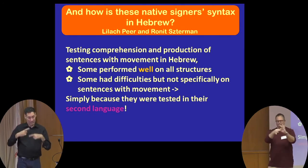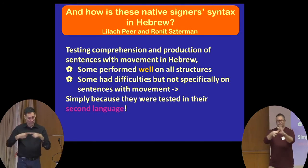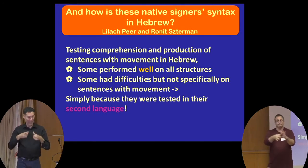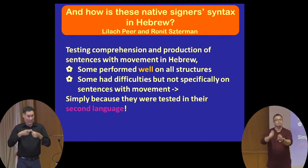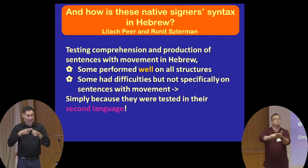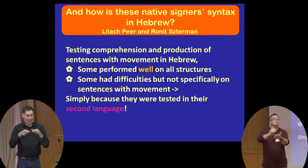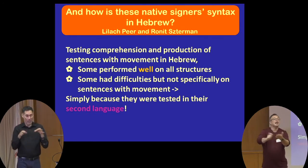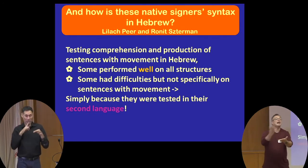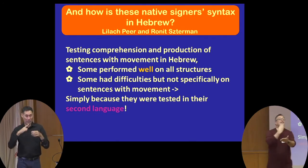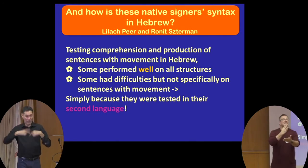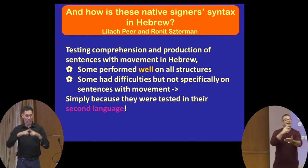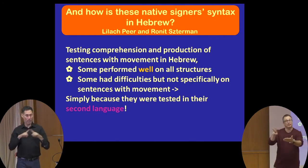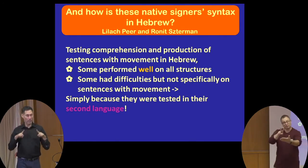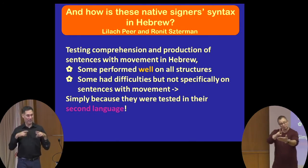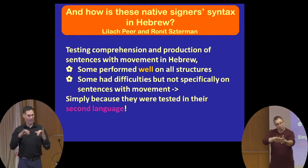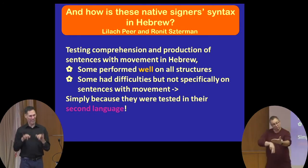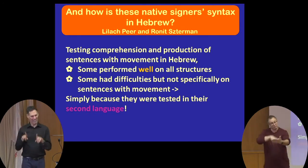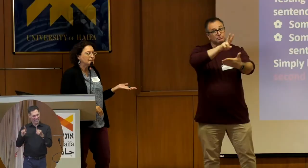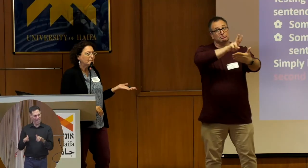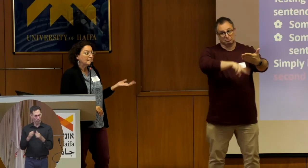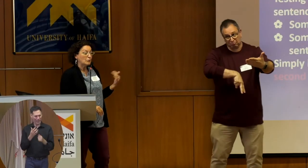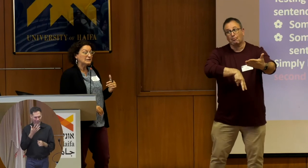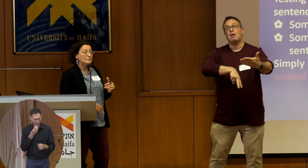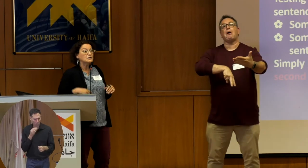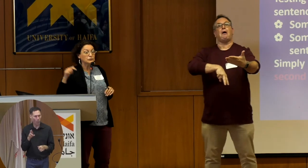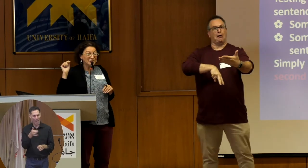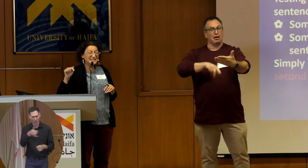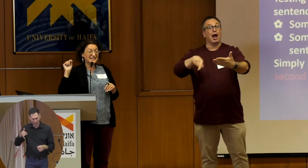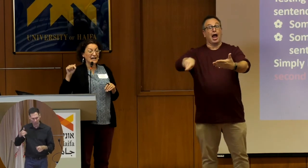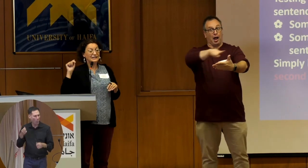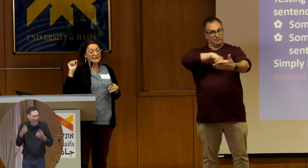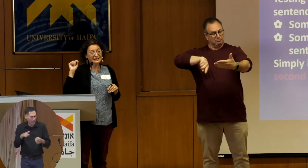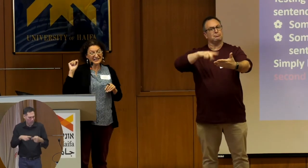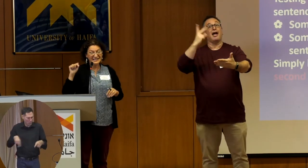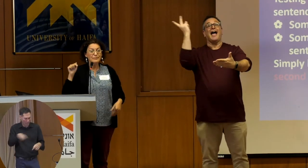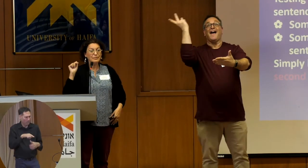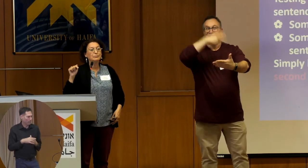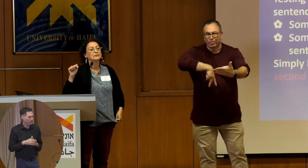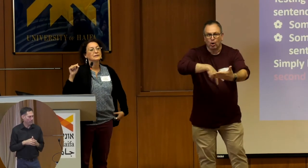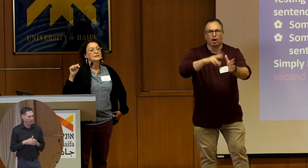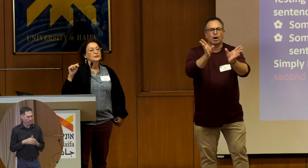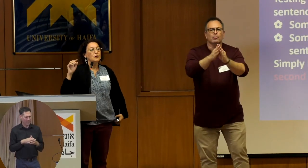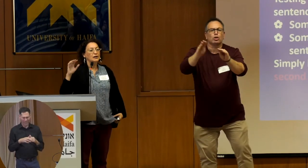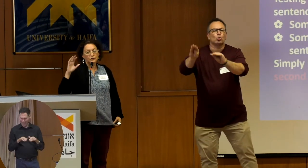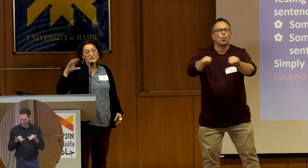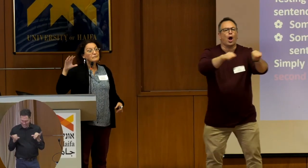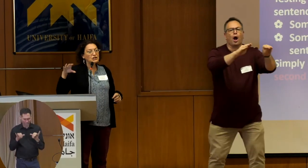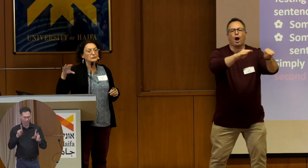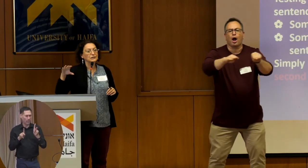But still they are tested in Hebrew or in Arabic. What happens to these exactly the same people or the same children